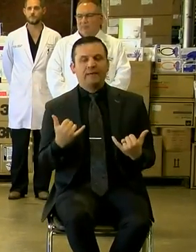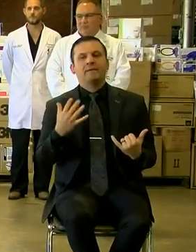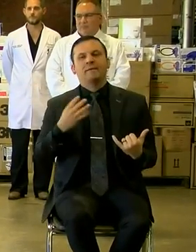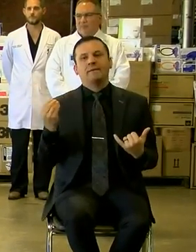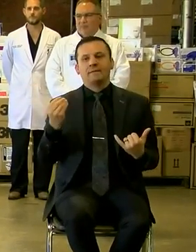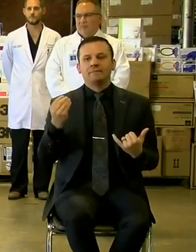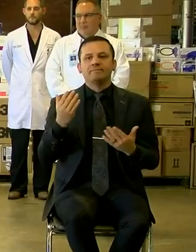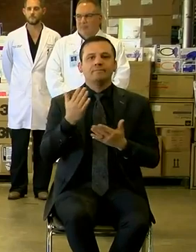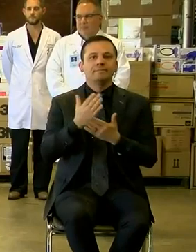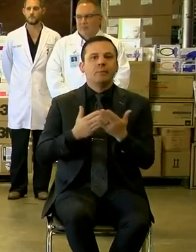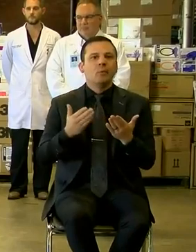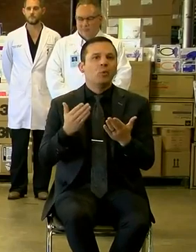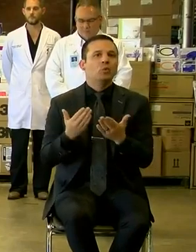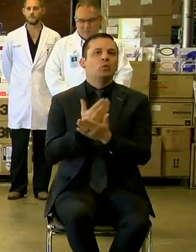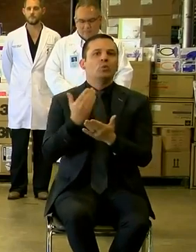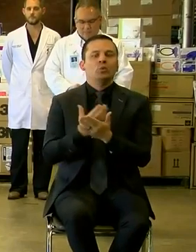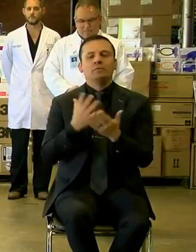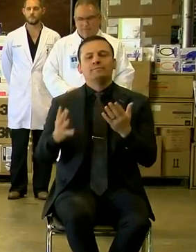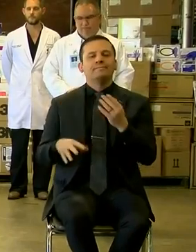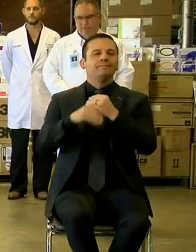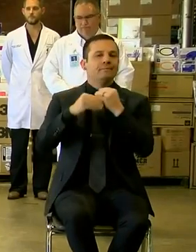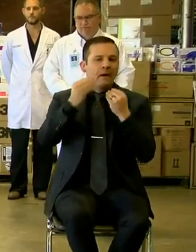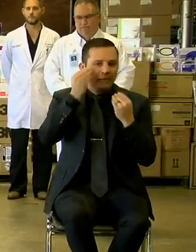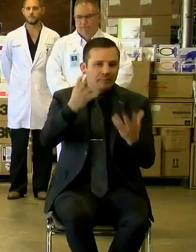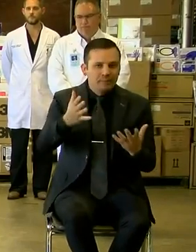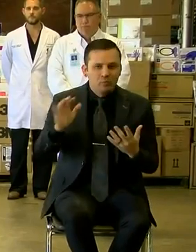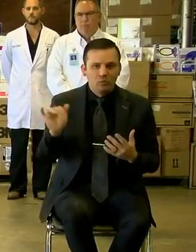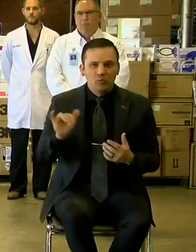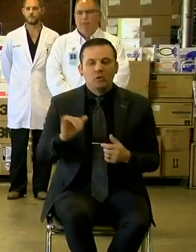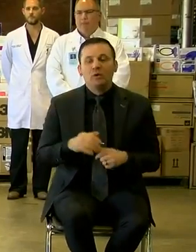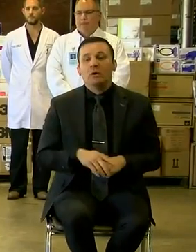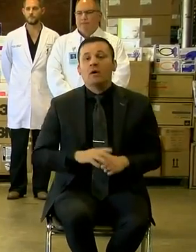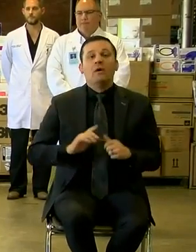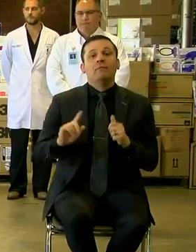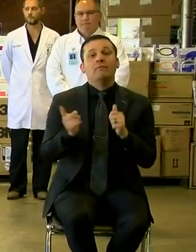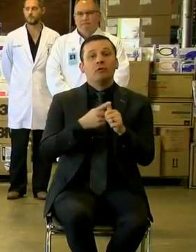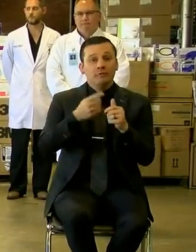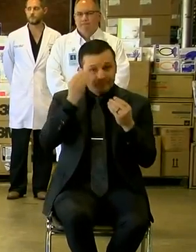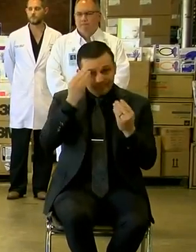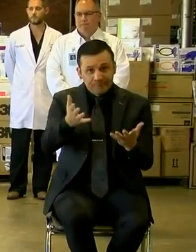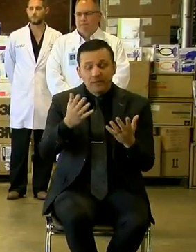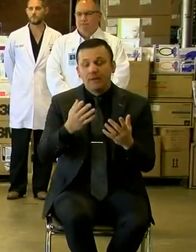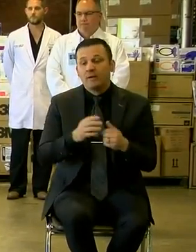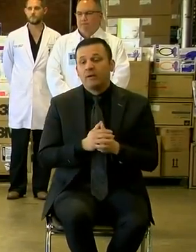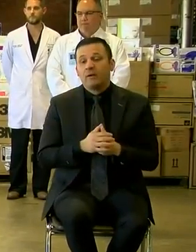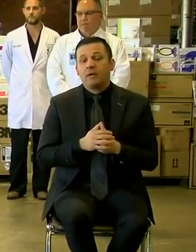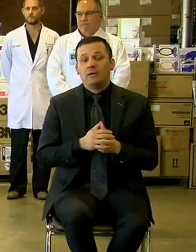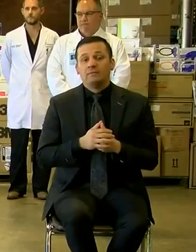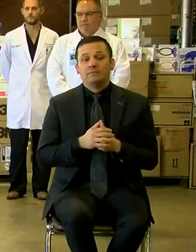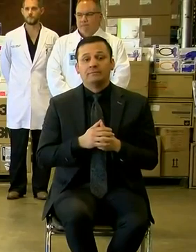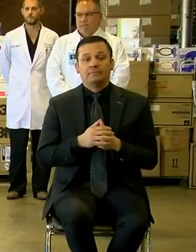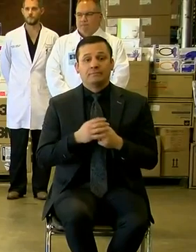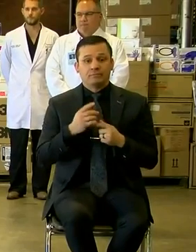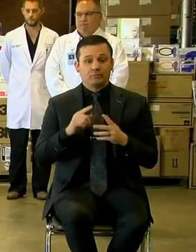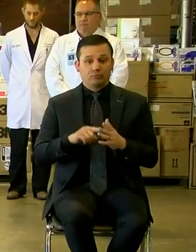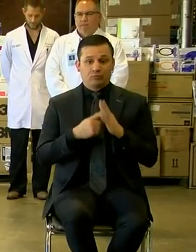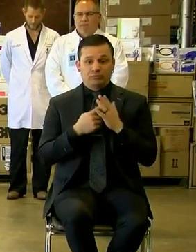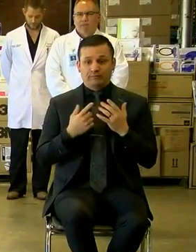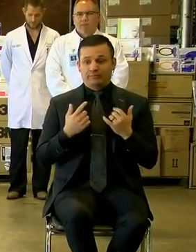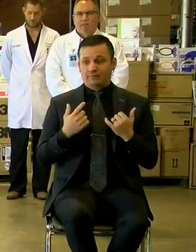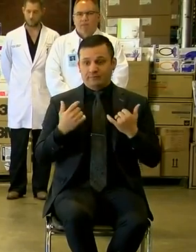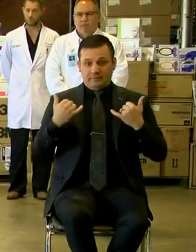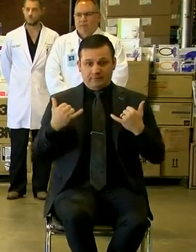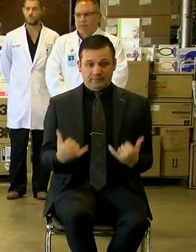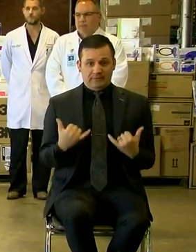some new additional information. First I want to let you know that as of today the Texas